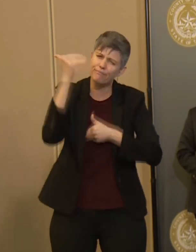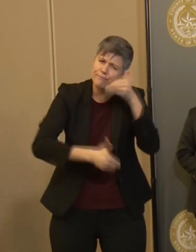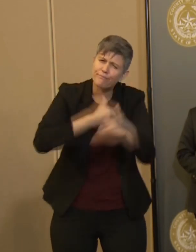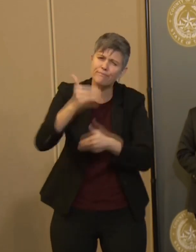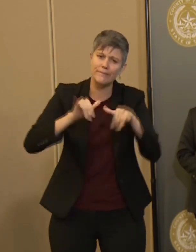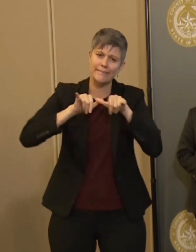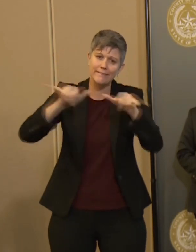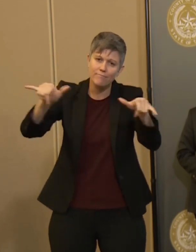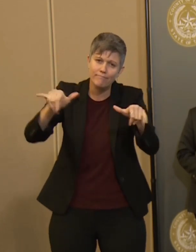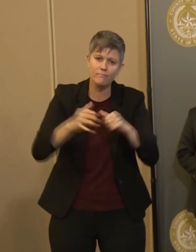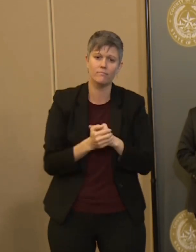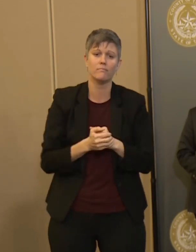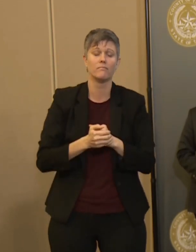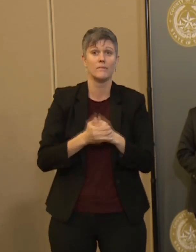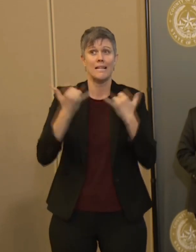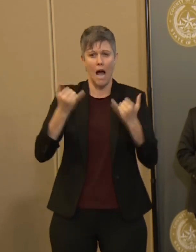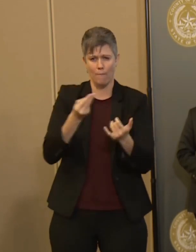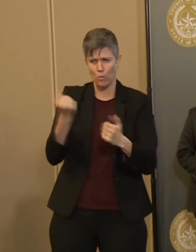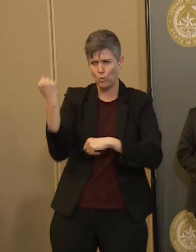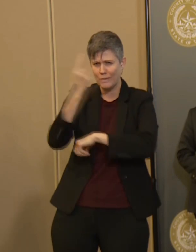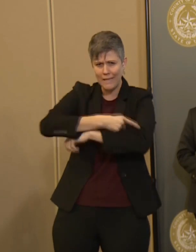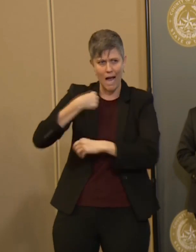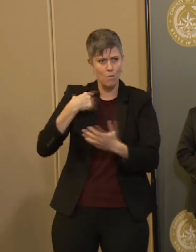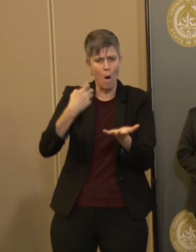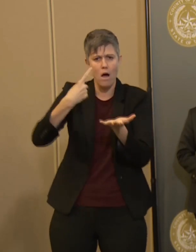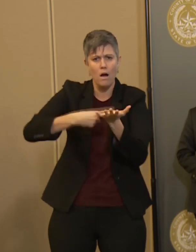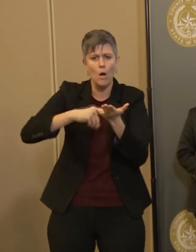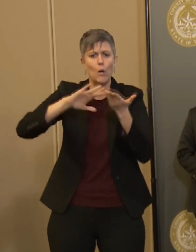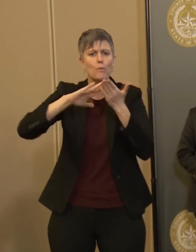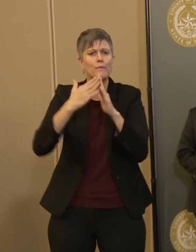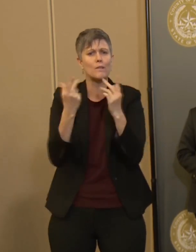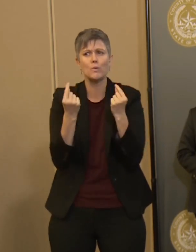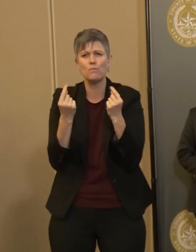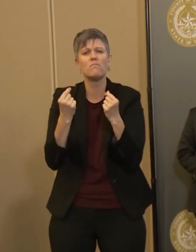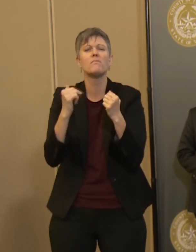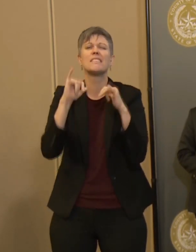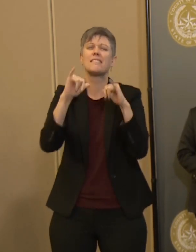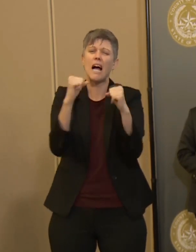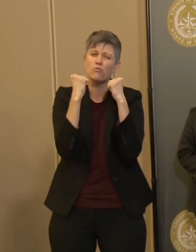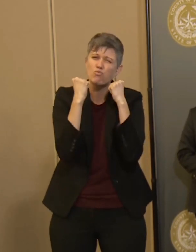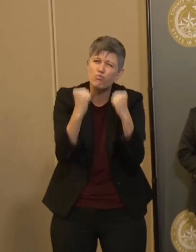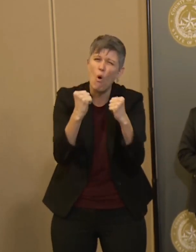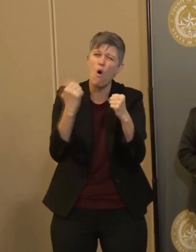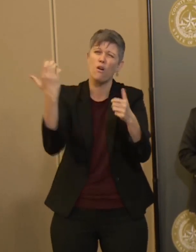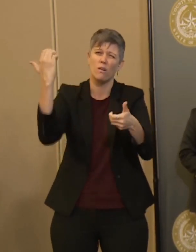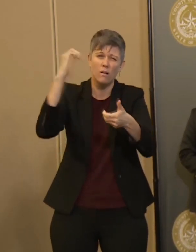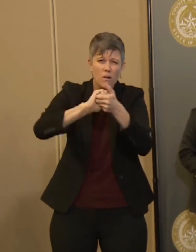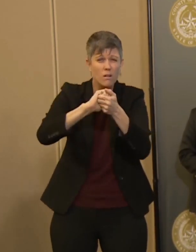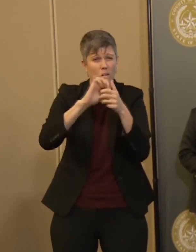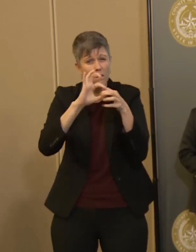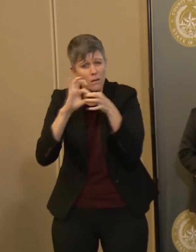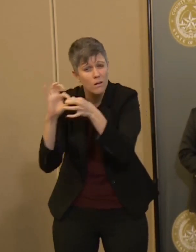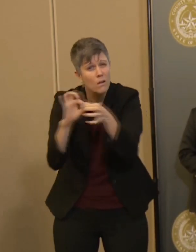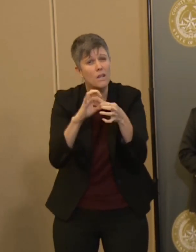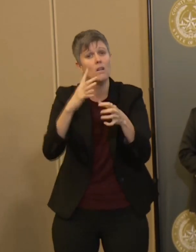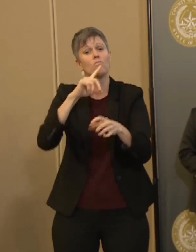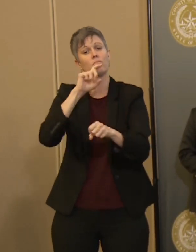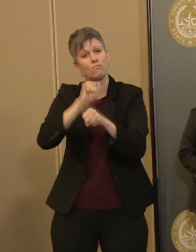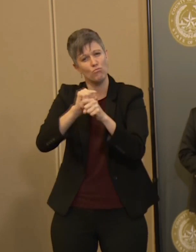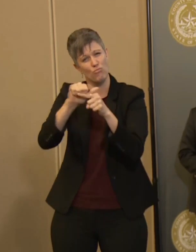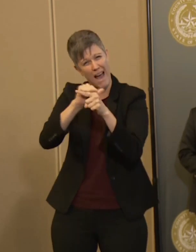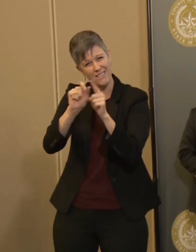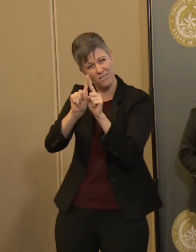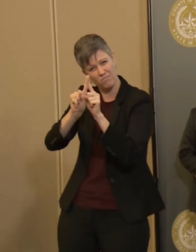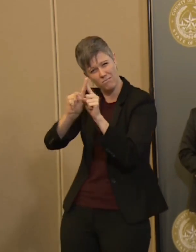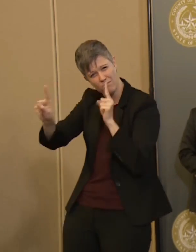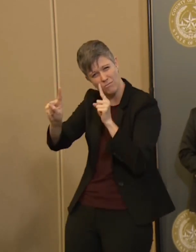calling upon our community to be strong, to be unified in maintaining social distancing. We will